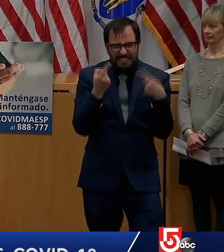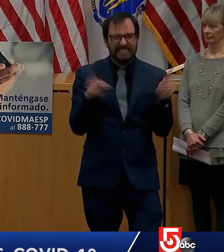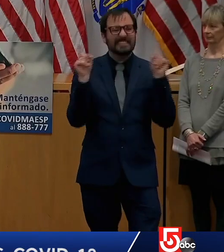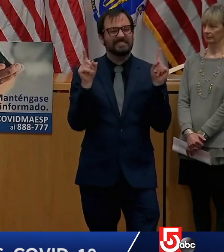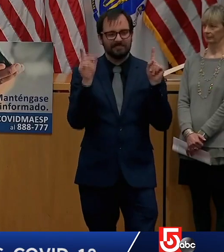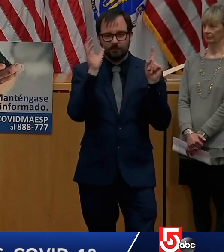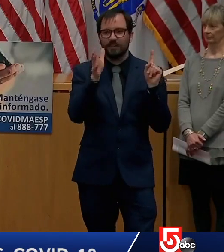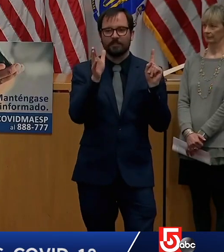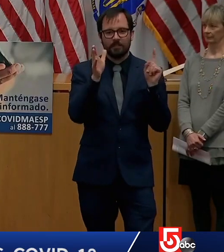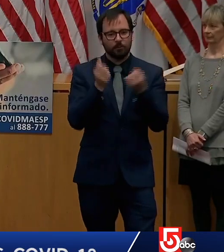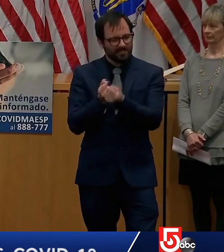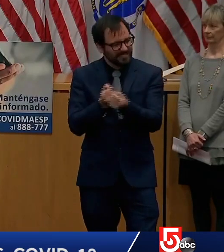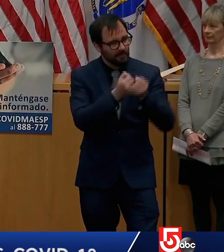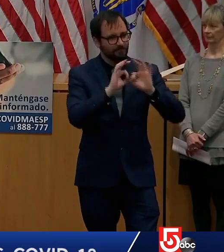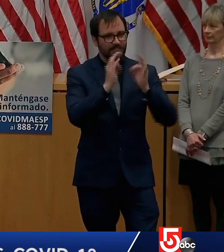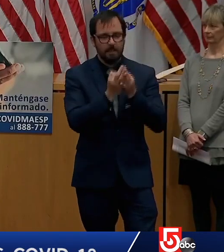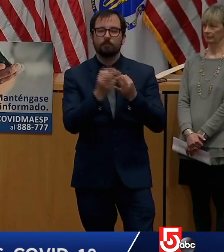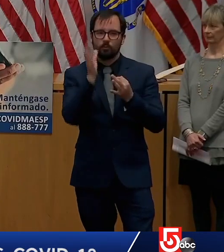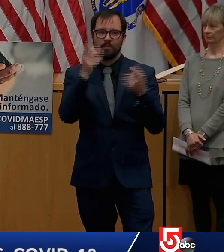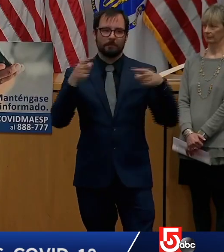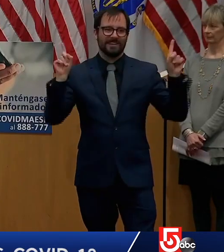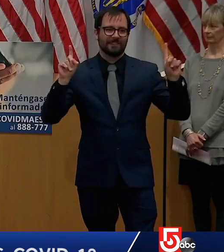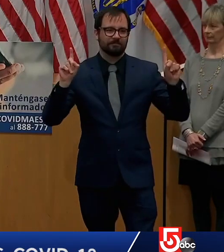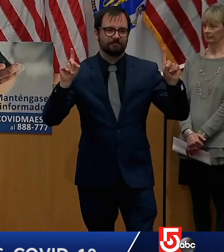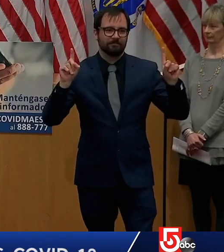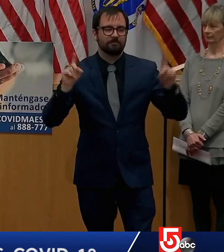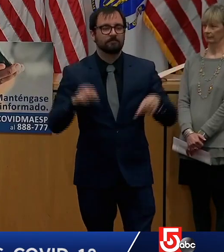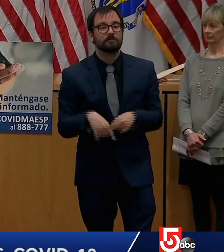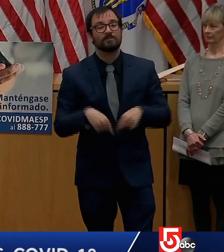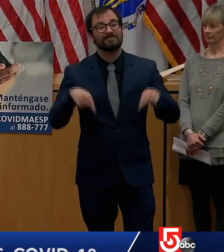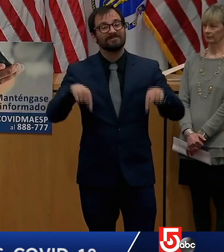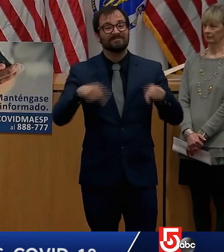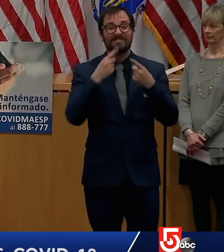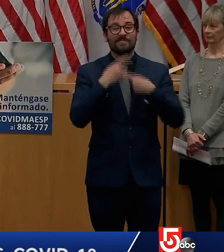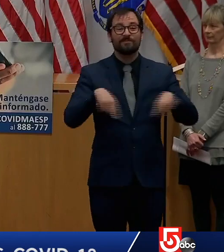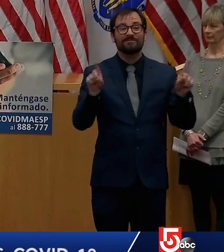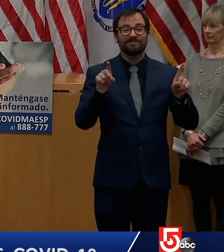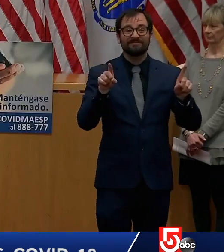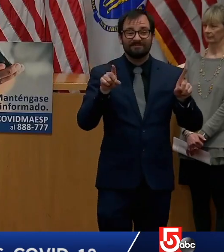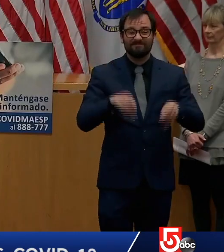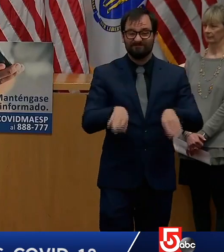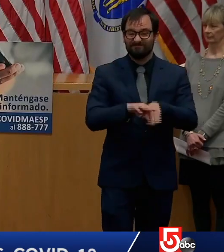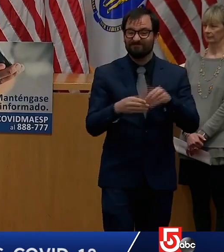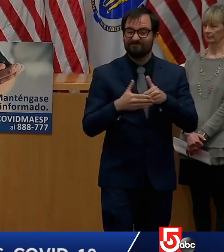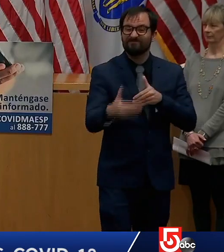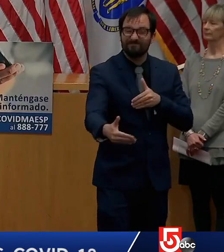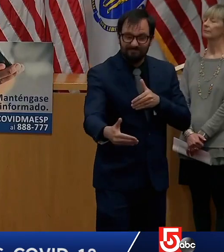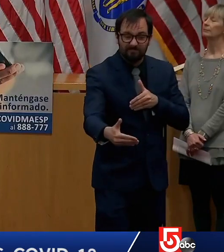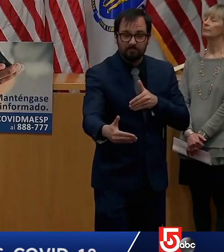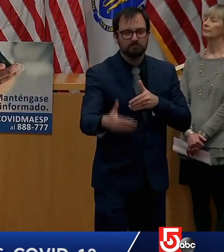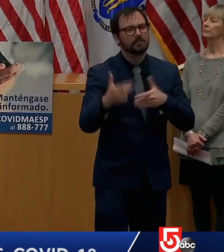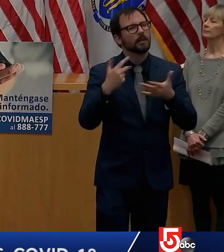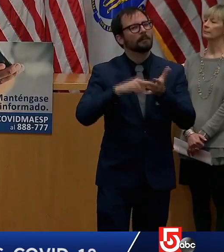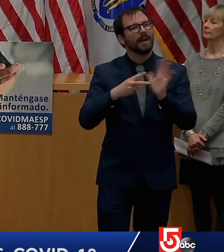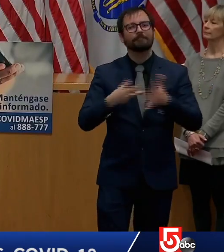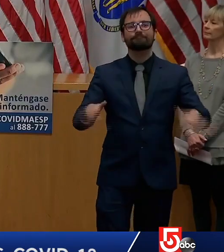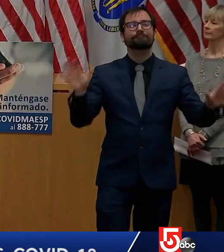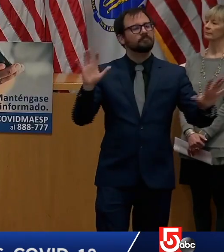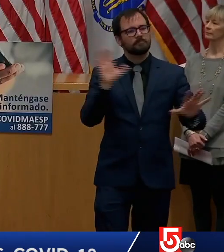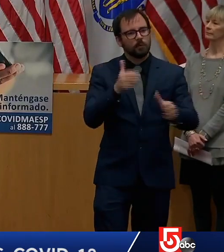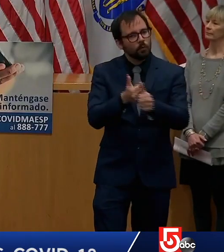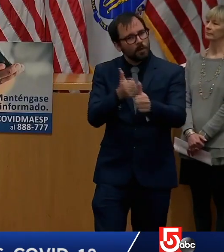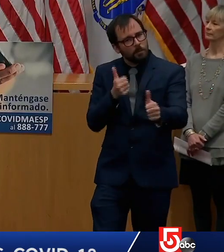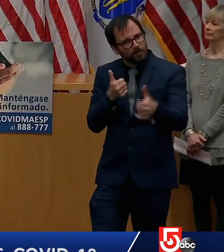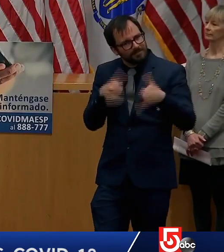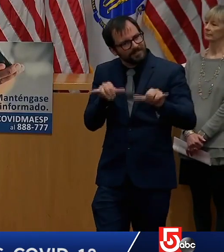important for students to continue learning remotely until the end of the school year. This has been an unprecedented interruption to an entire generation of students